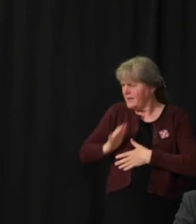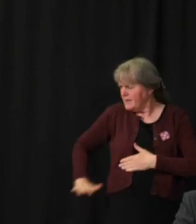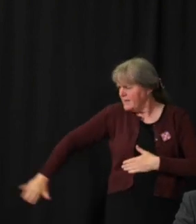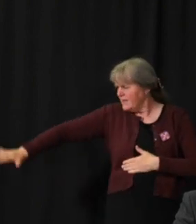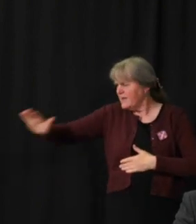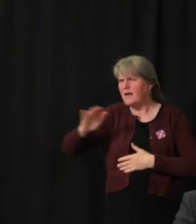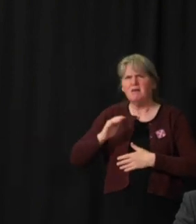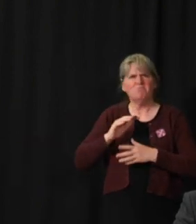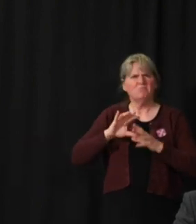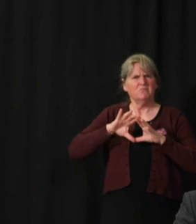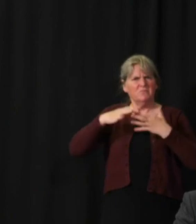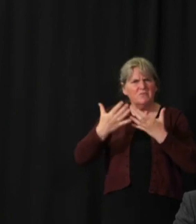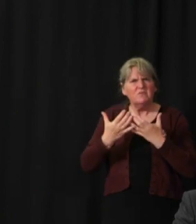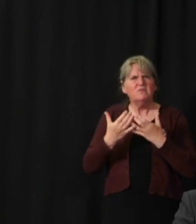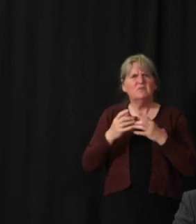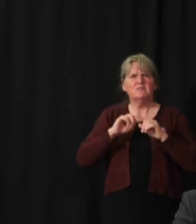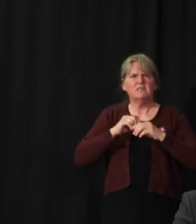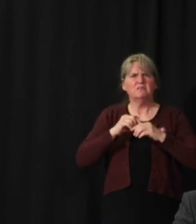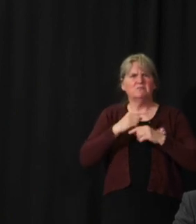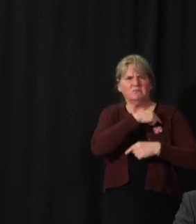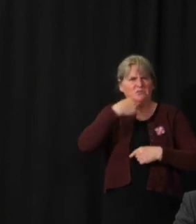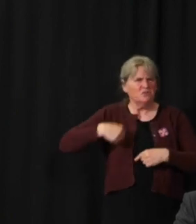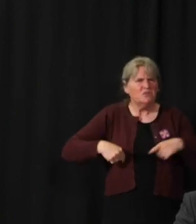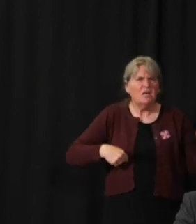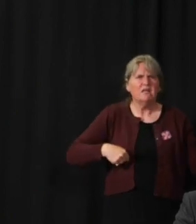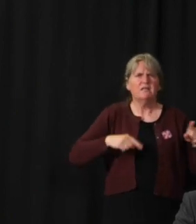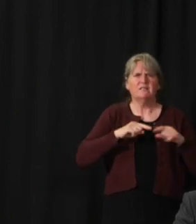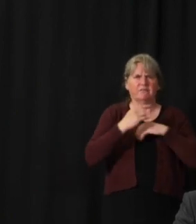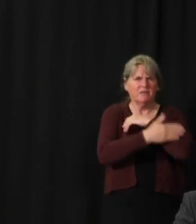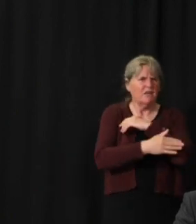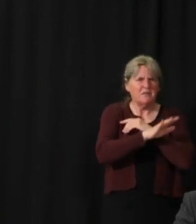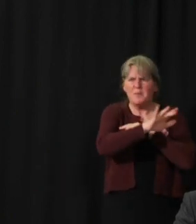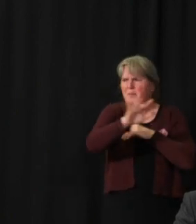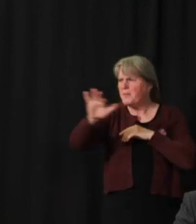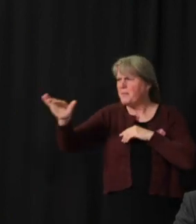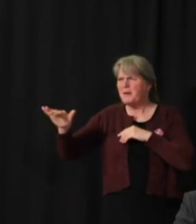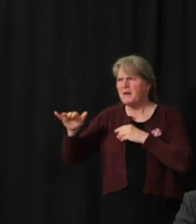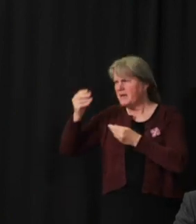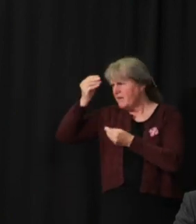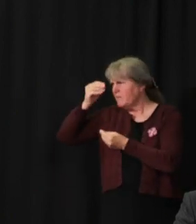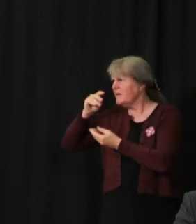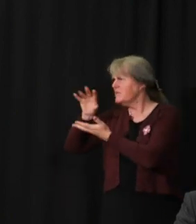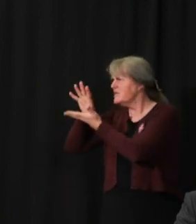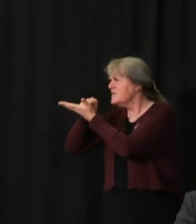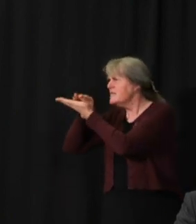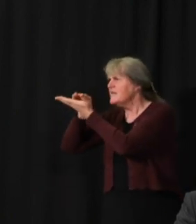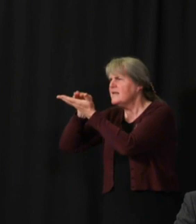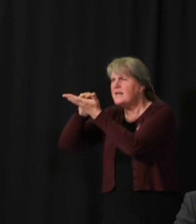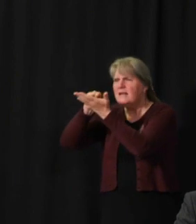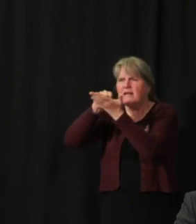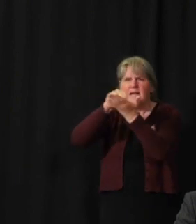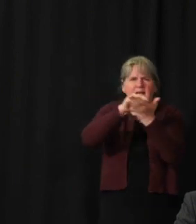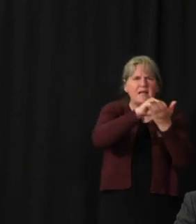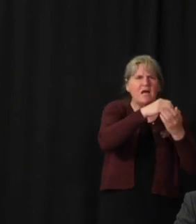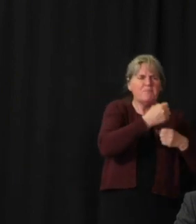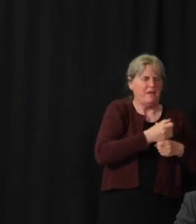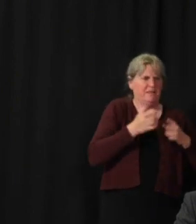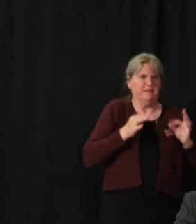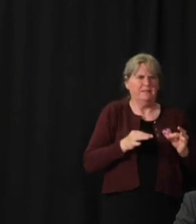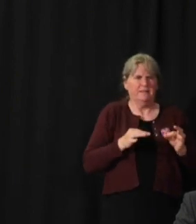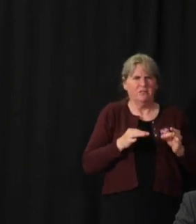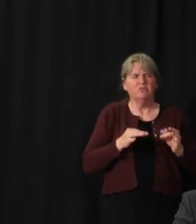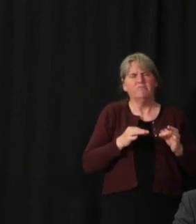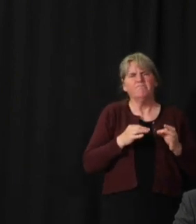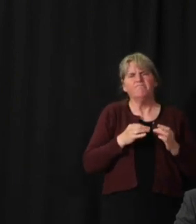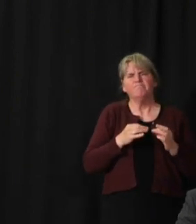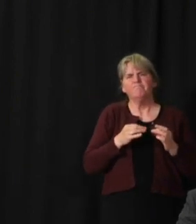international, you know, what had been done in China and internationally, and made the best decision on the best evidence that we had at